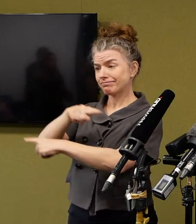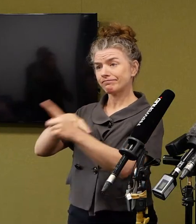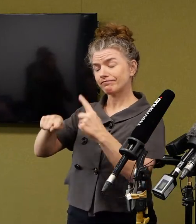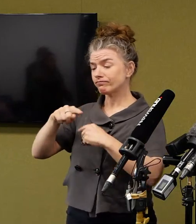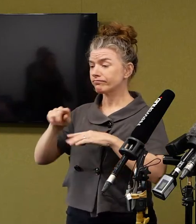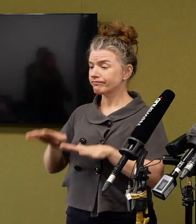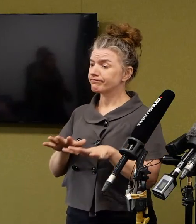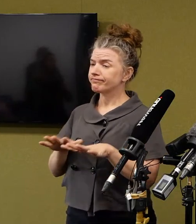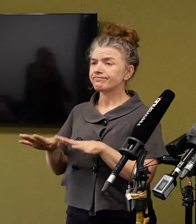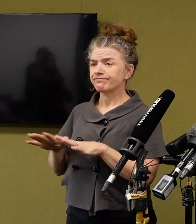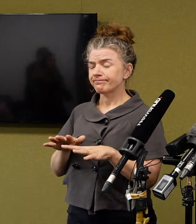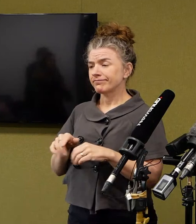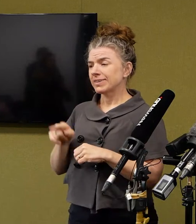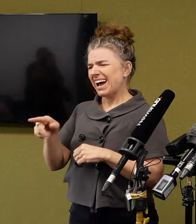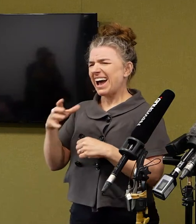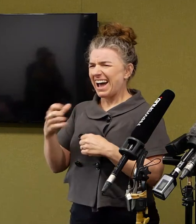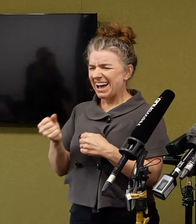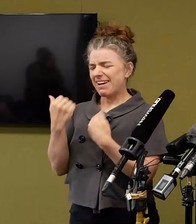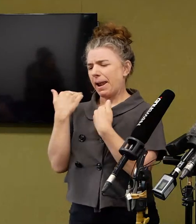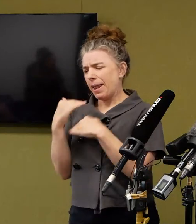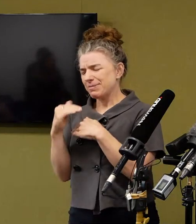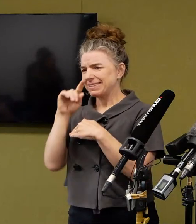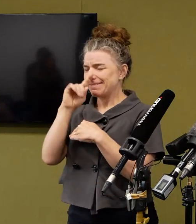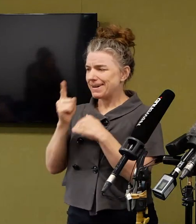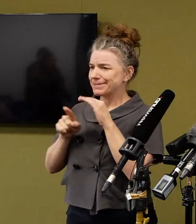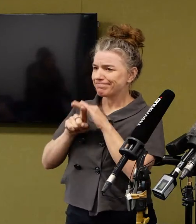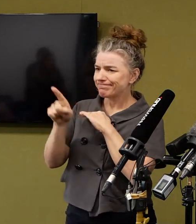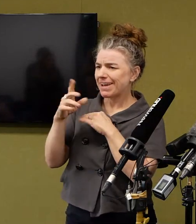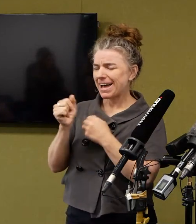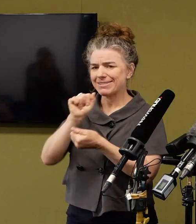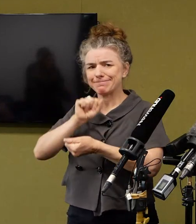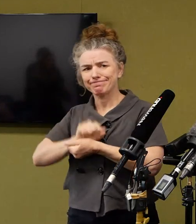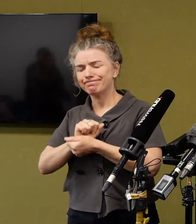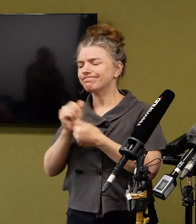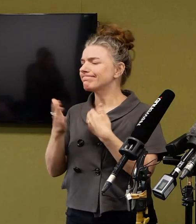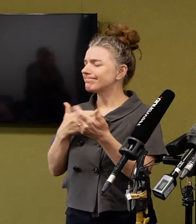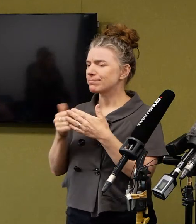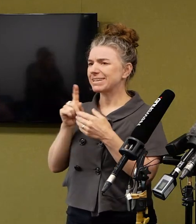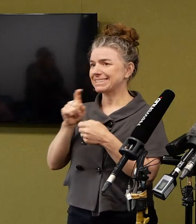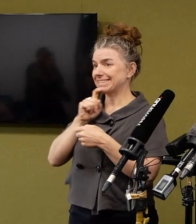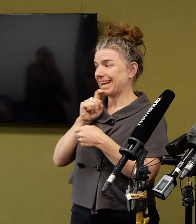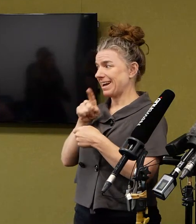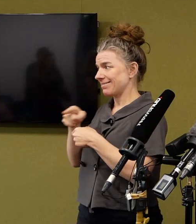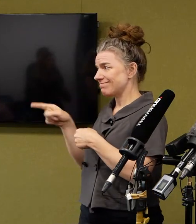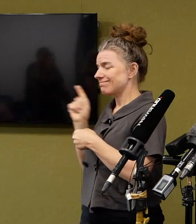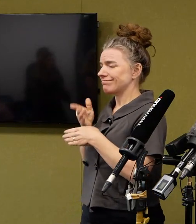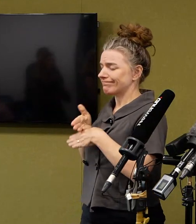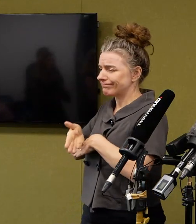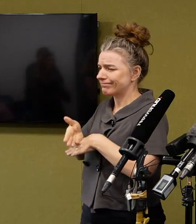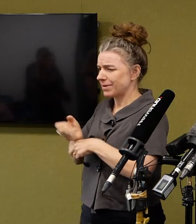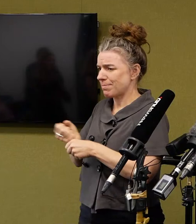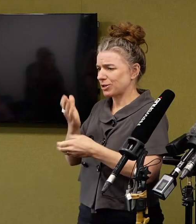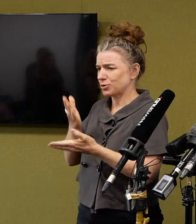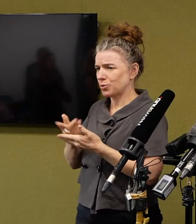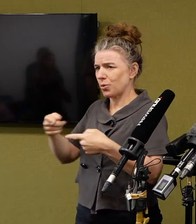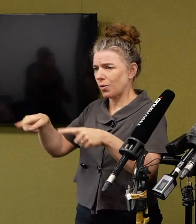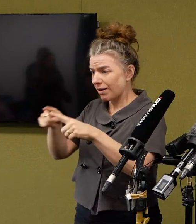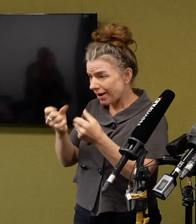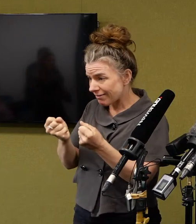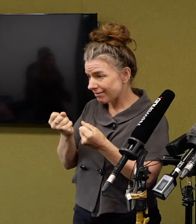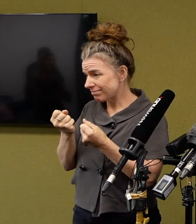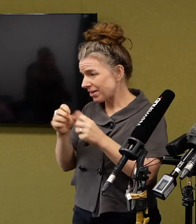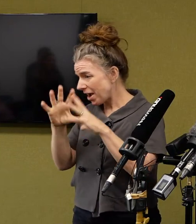them. They are confined to that area for 14 days. But I know staff are putting in a huge effort to make sure everyone has what they need